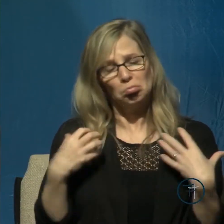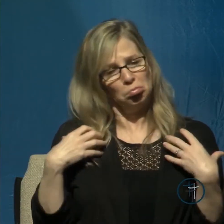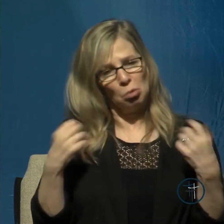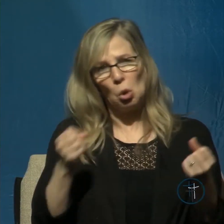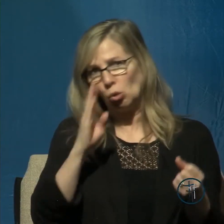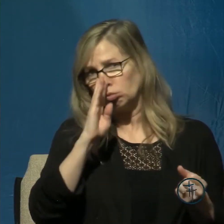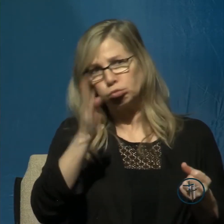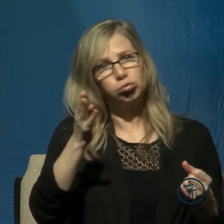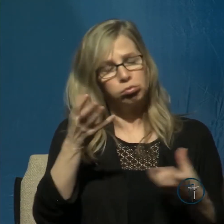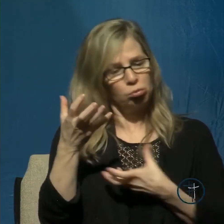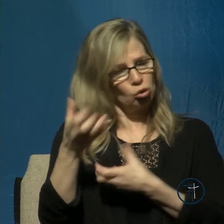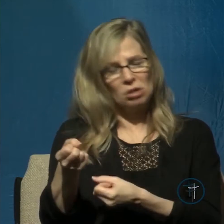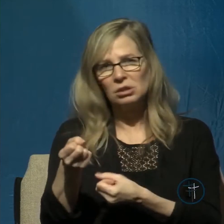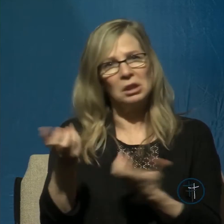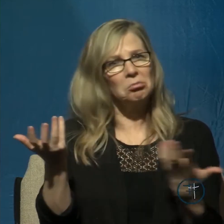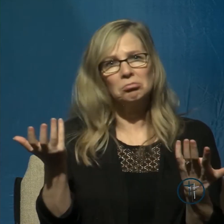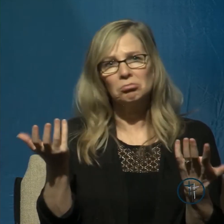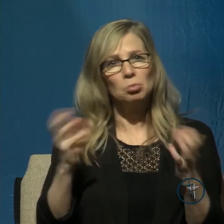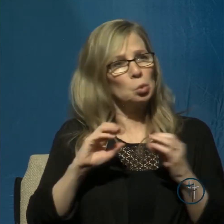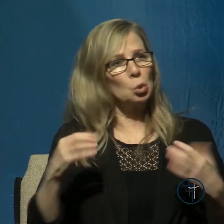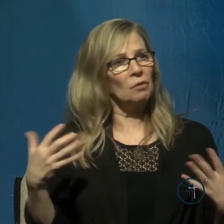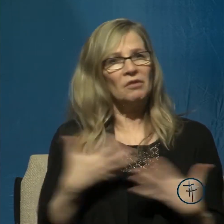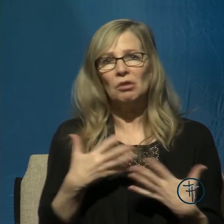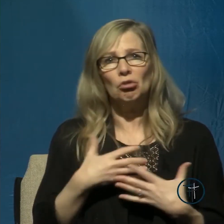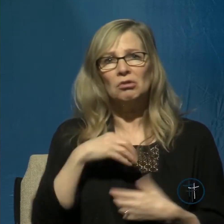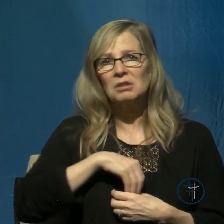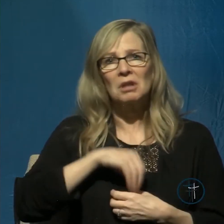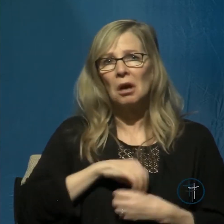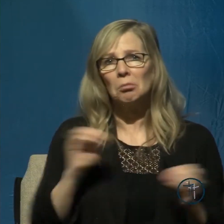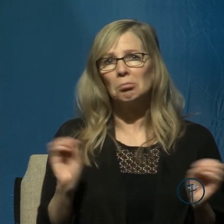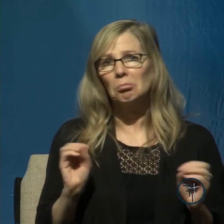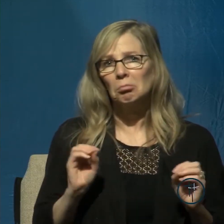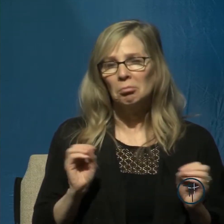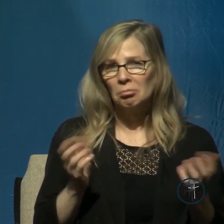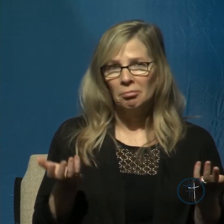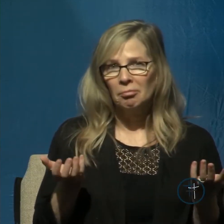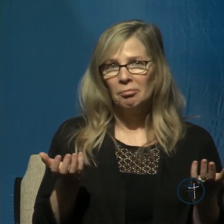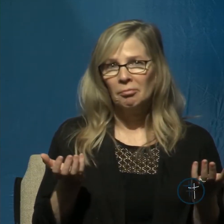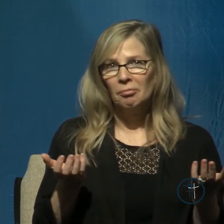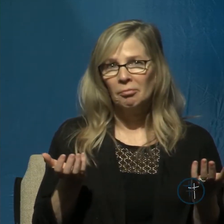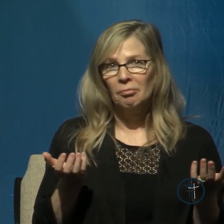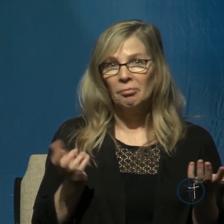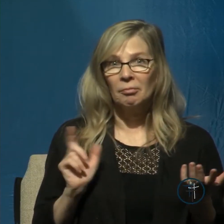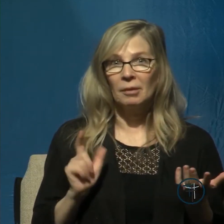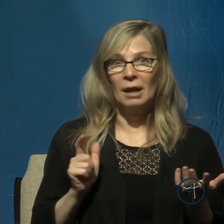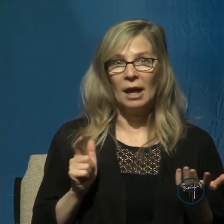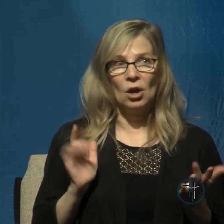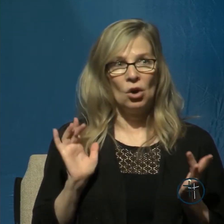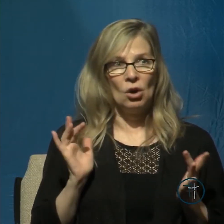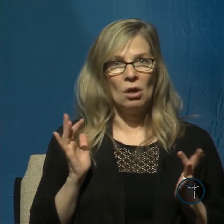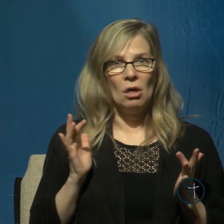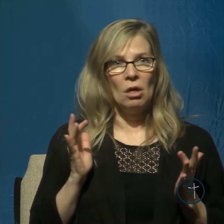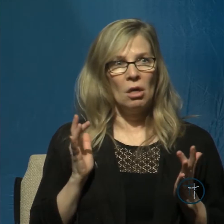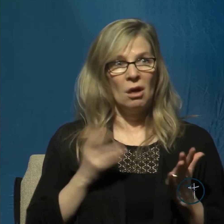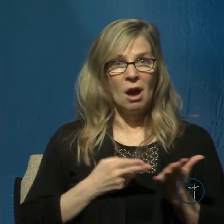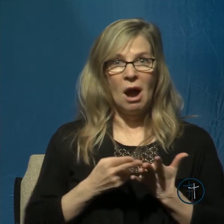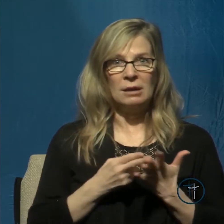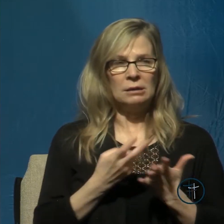trusting. There's no fear in me. But then he honestly switches gears and admits that